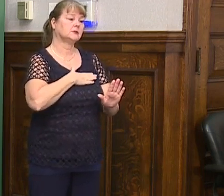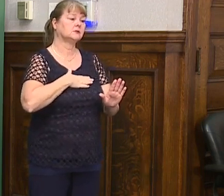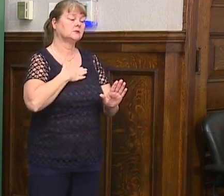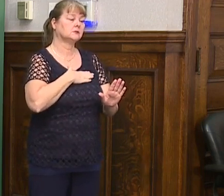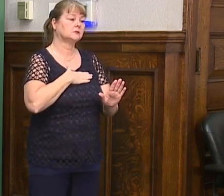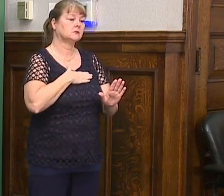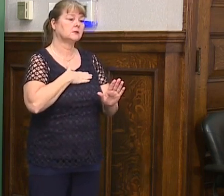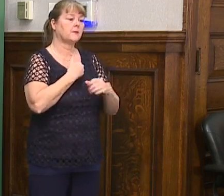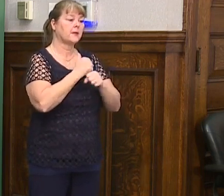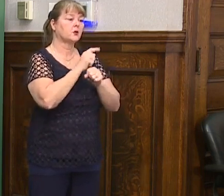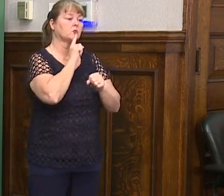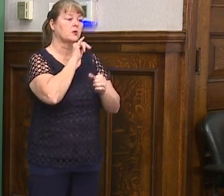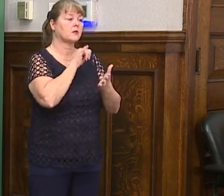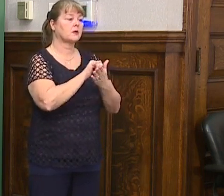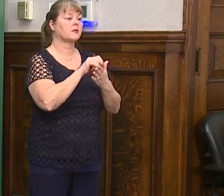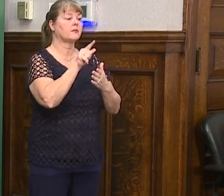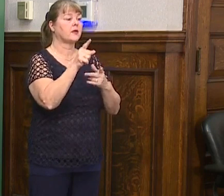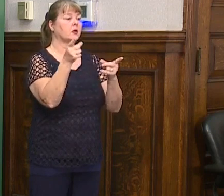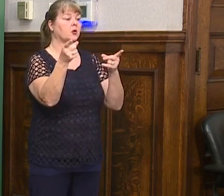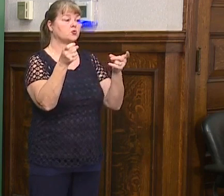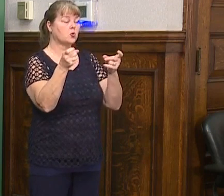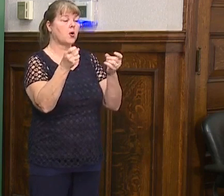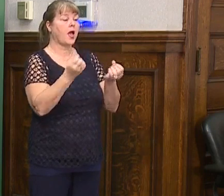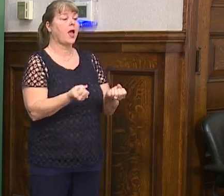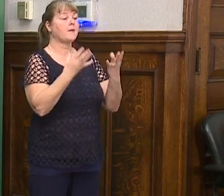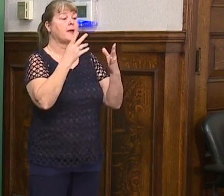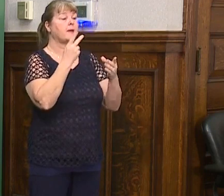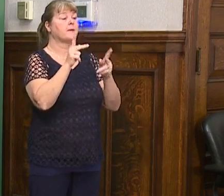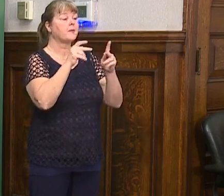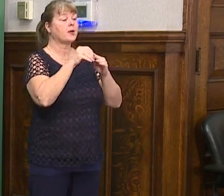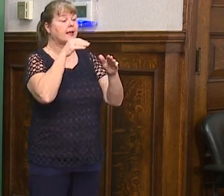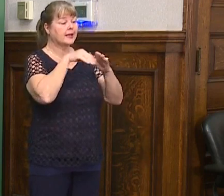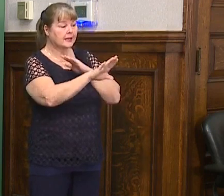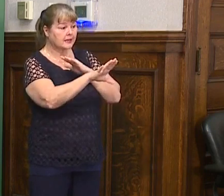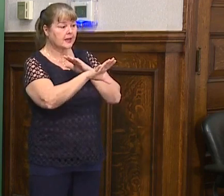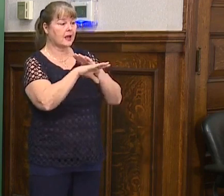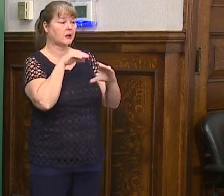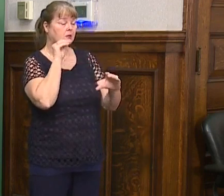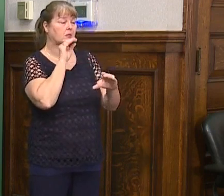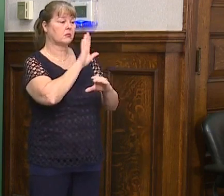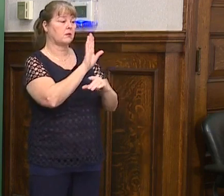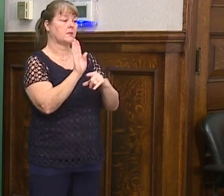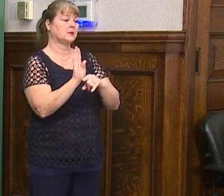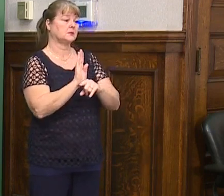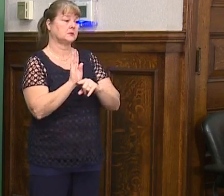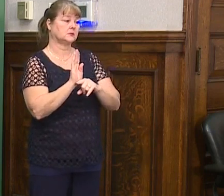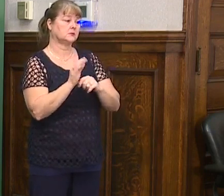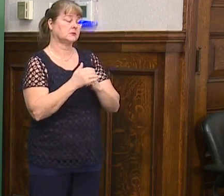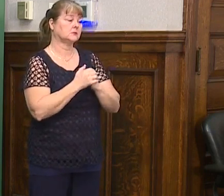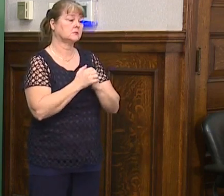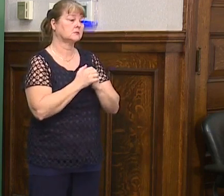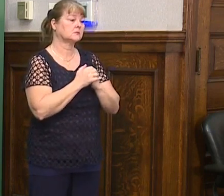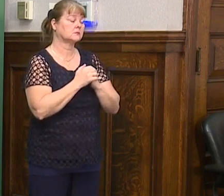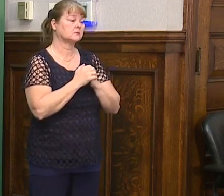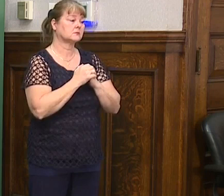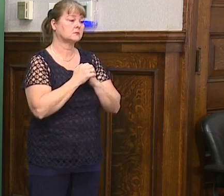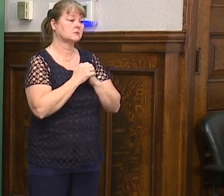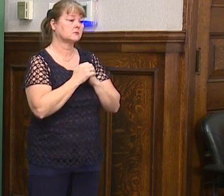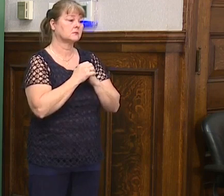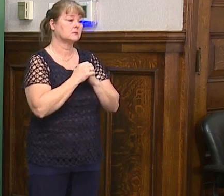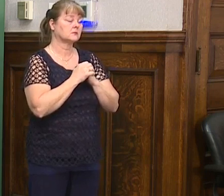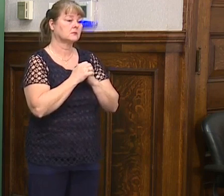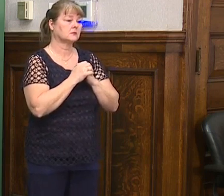make sure that they control the number of people entering their businesses and a number of people in their